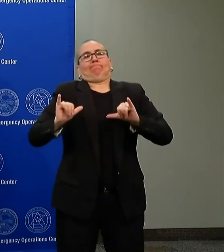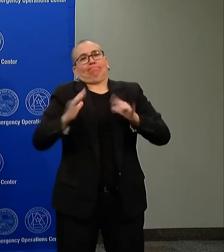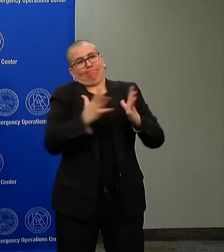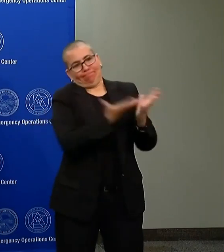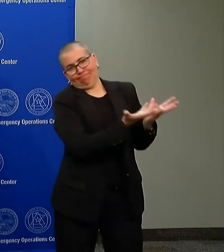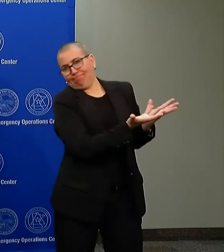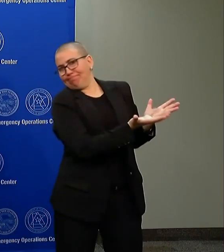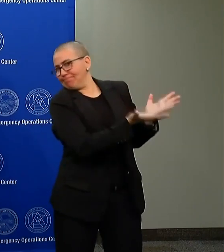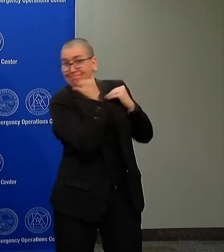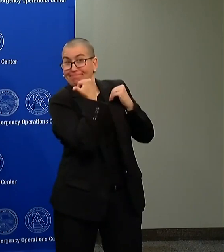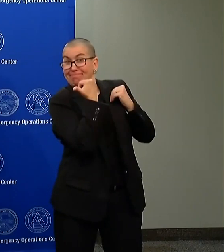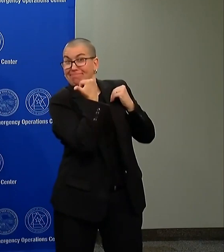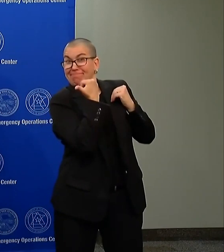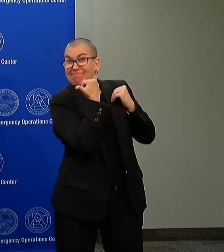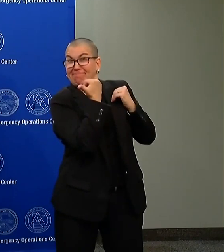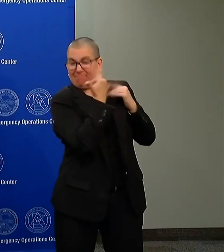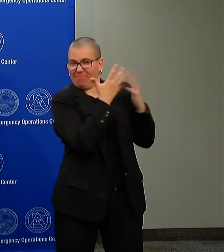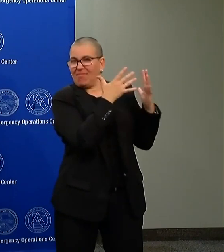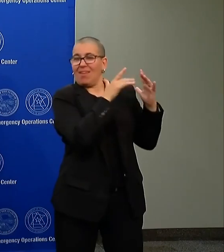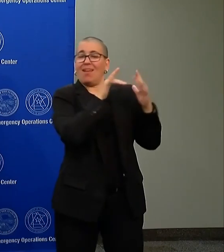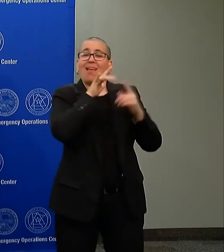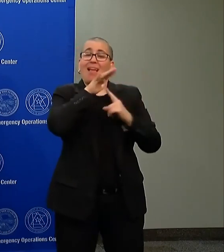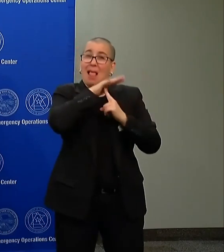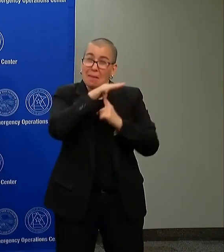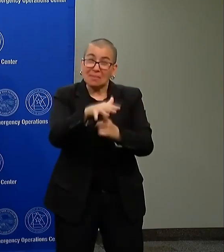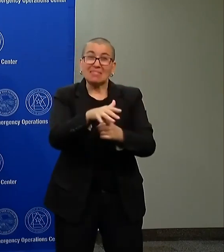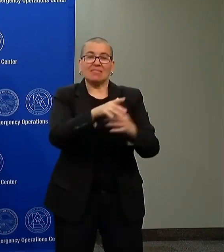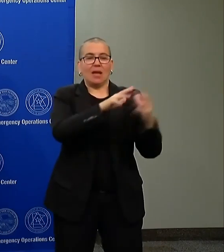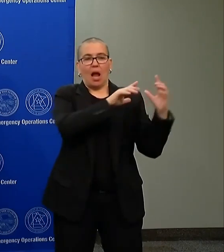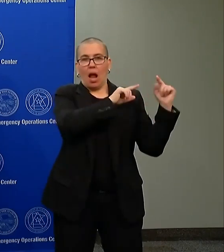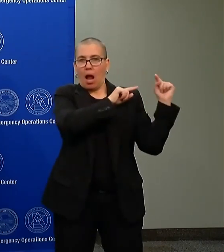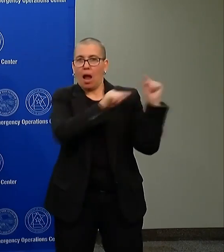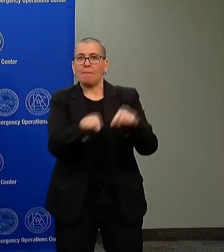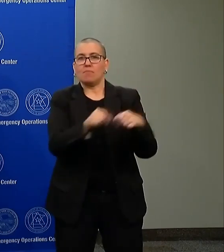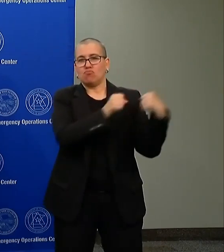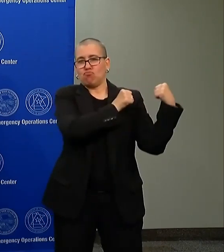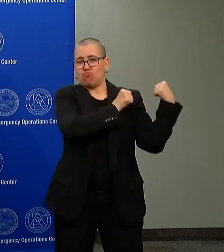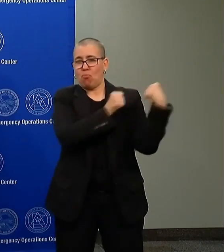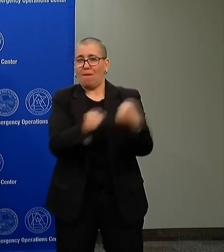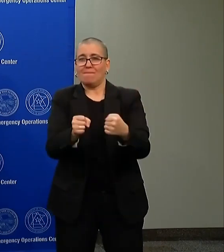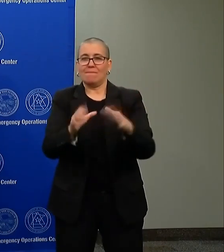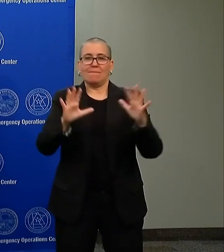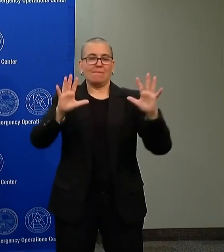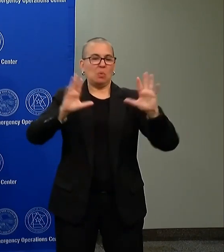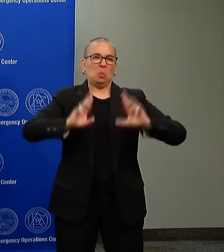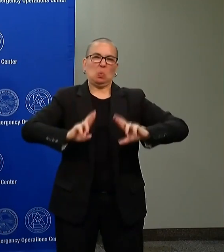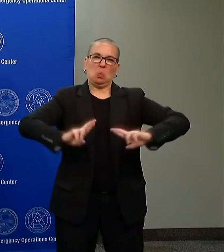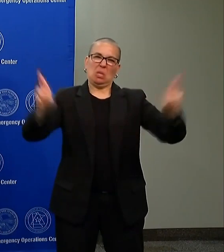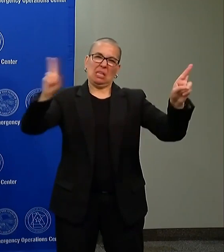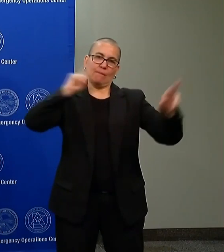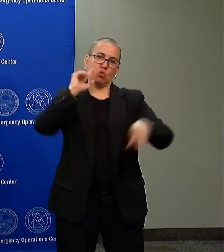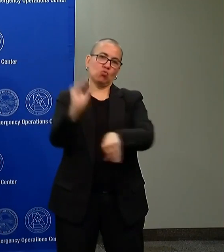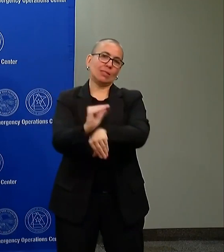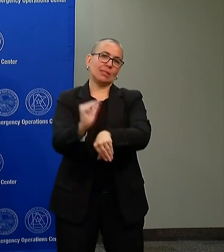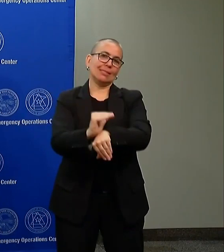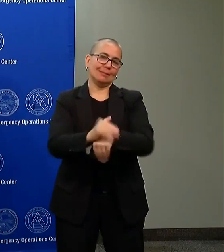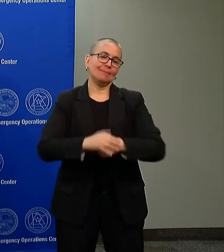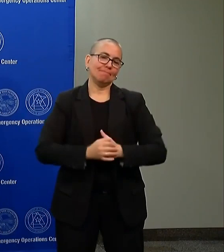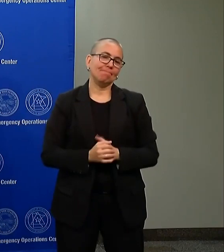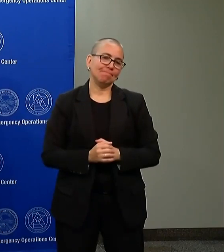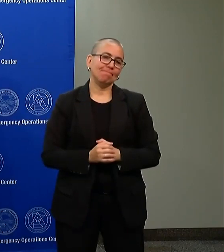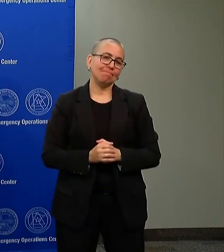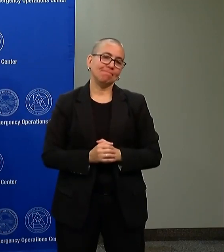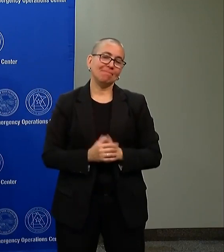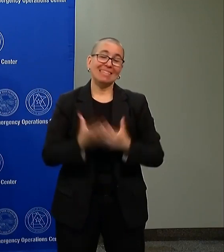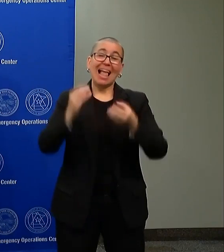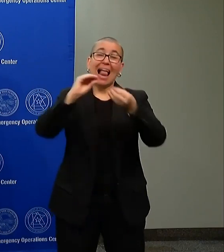job, of military job, is available for this operation. So at this time, I don't have a number